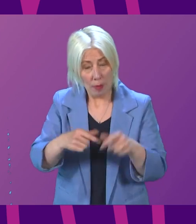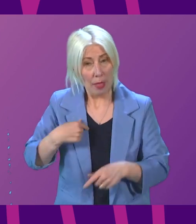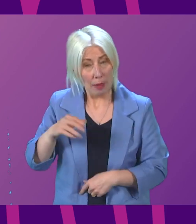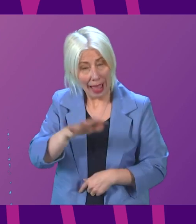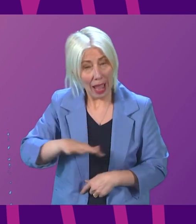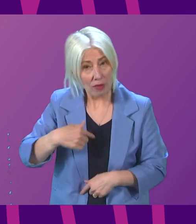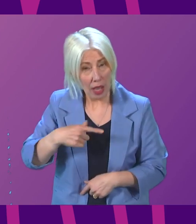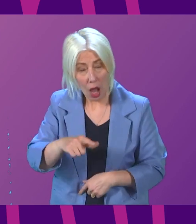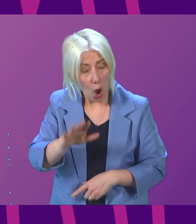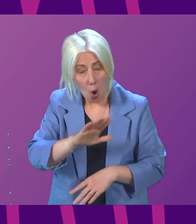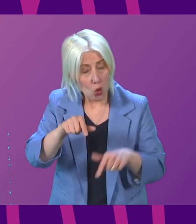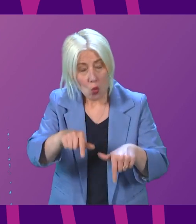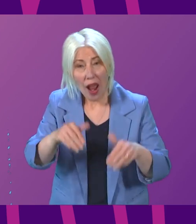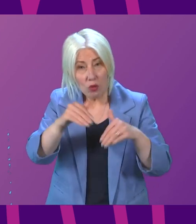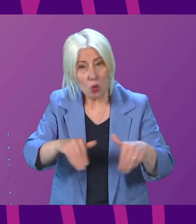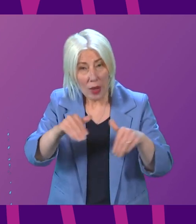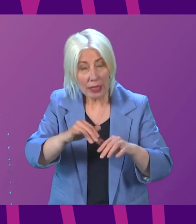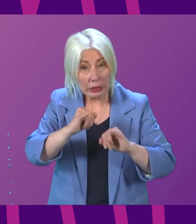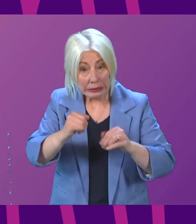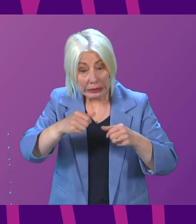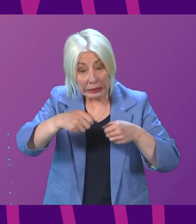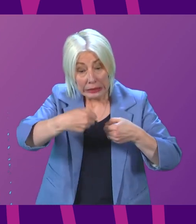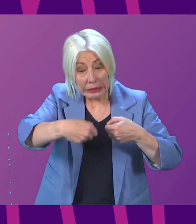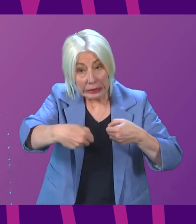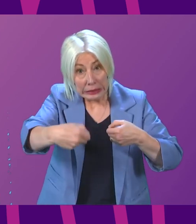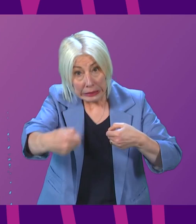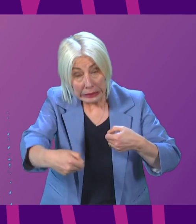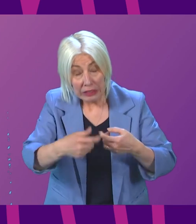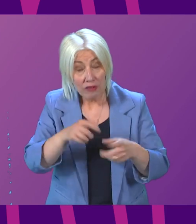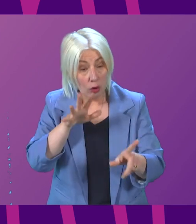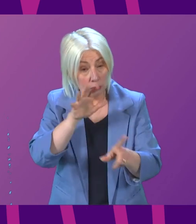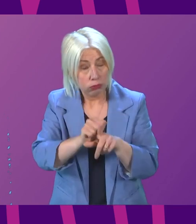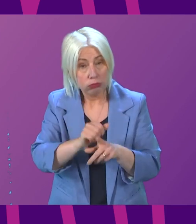not be made to wait dangerously long for cancer diagnosis?